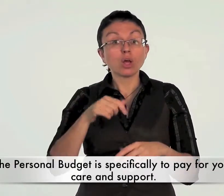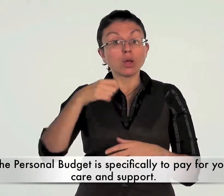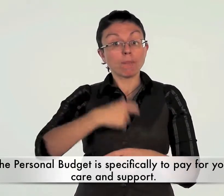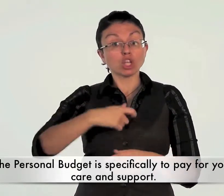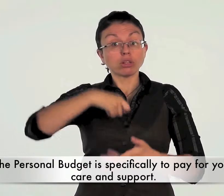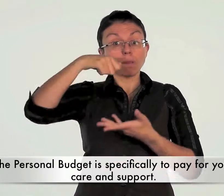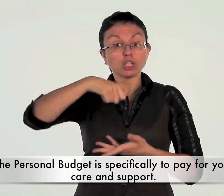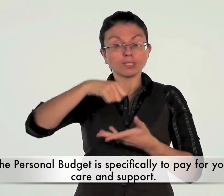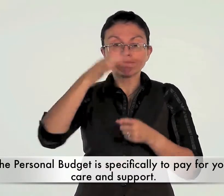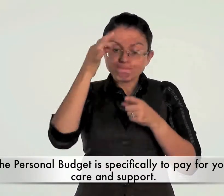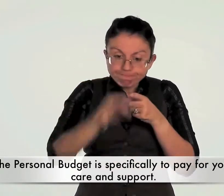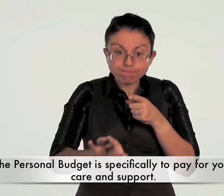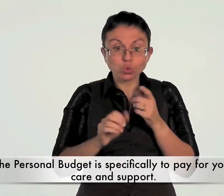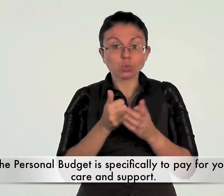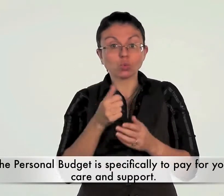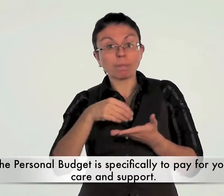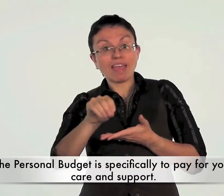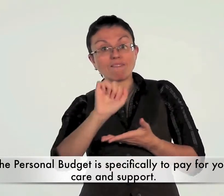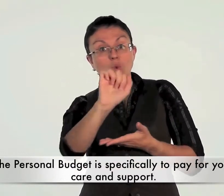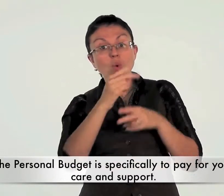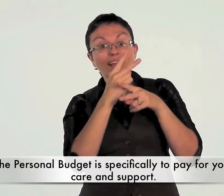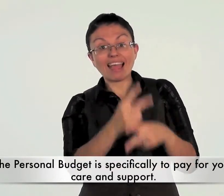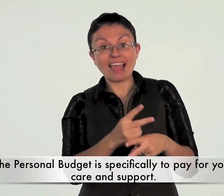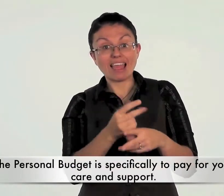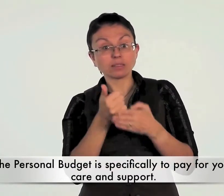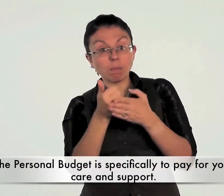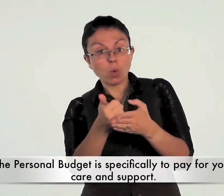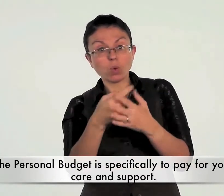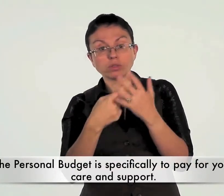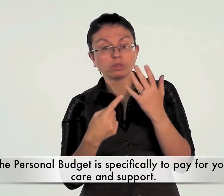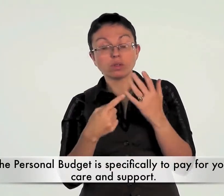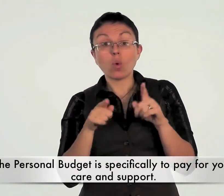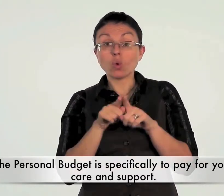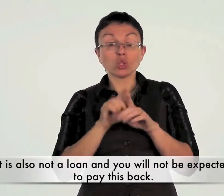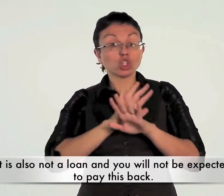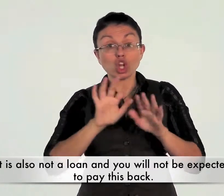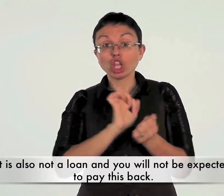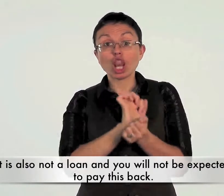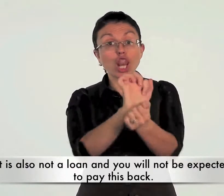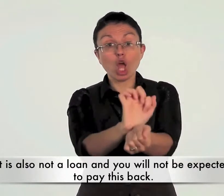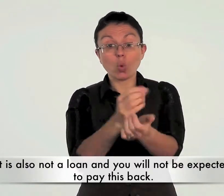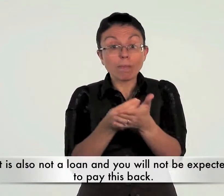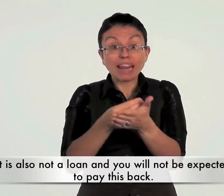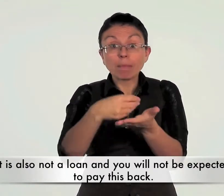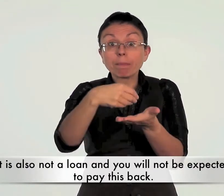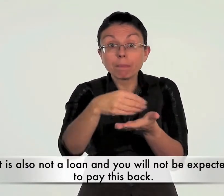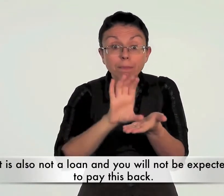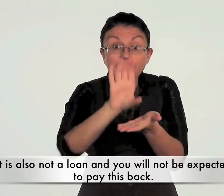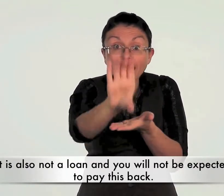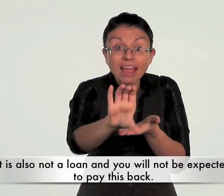The personal budget is specifically to pay for your care and your support. It is also not alone and